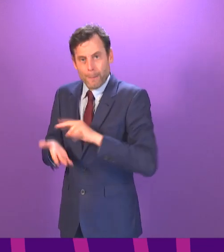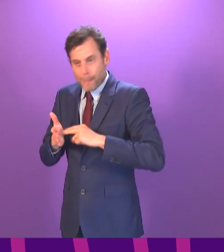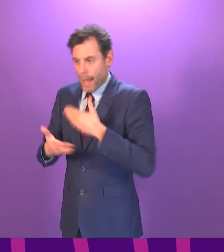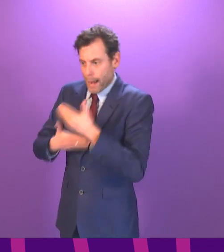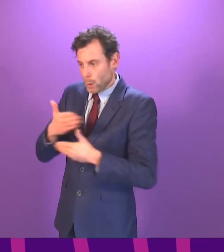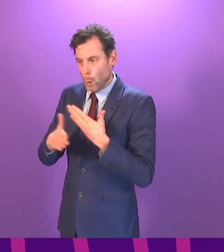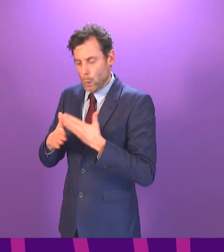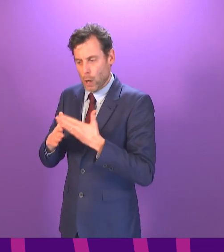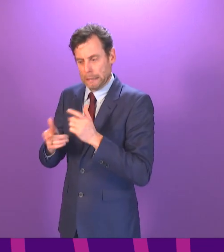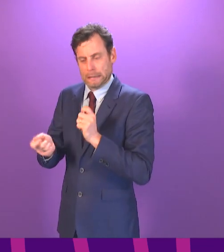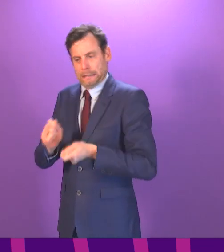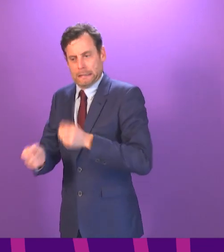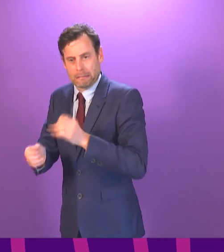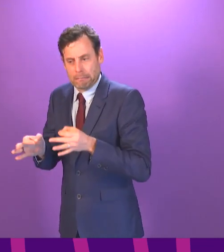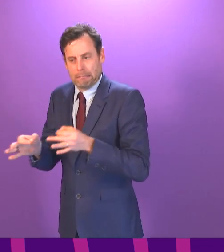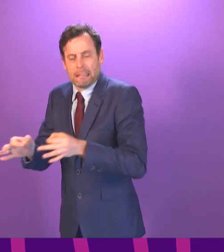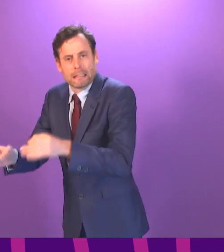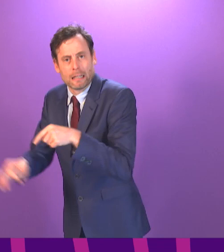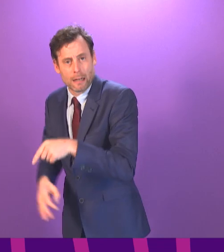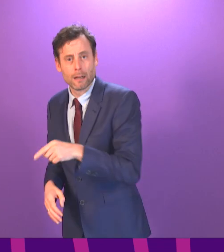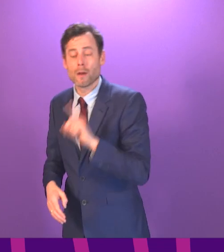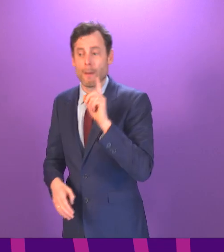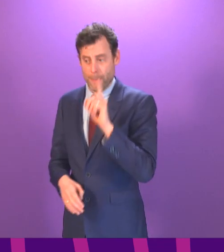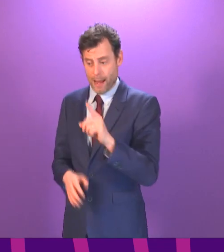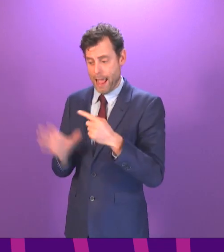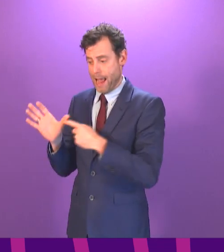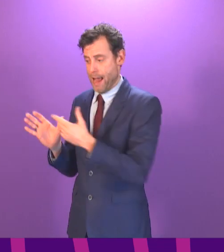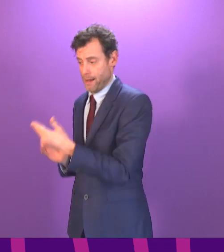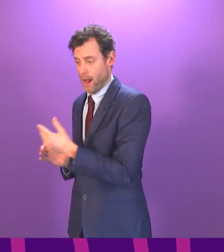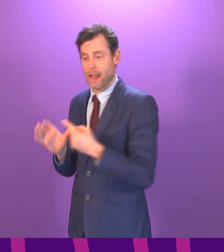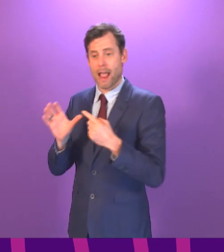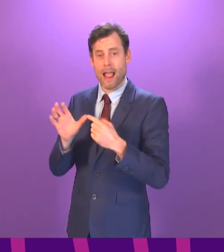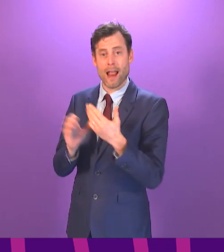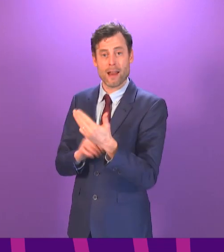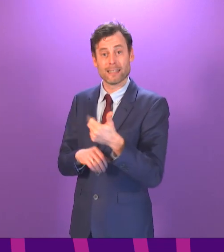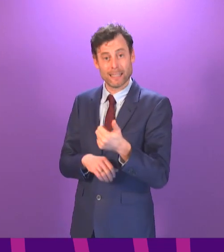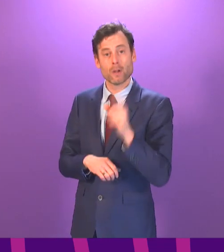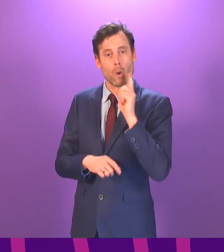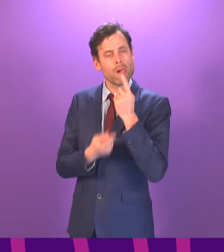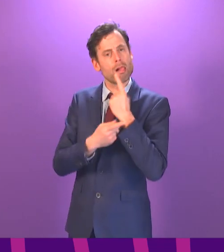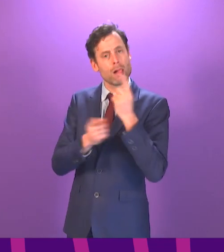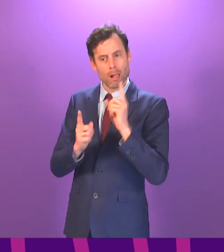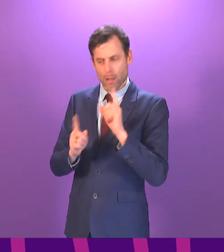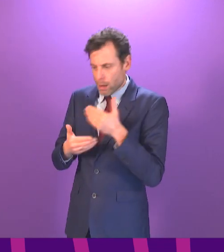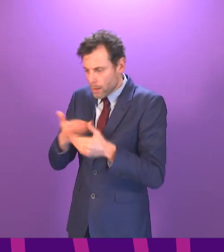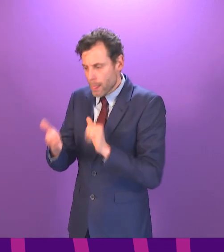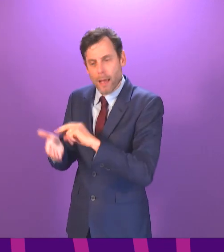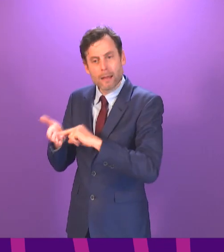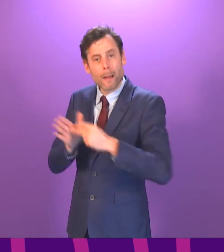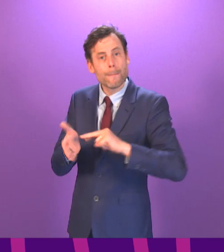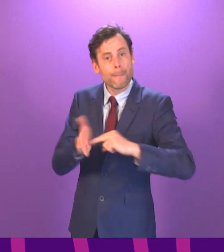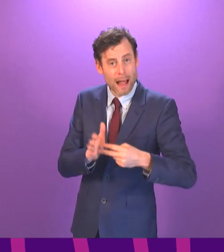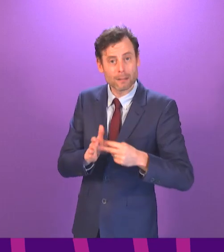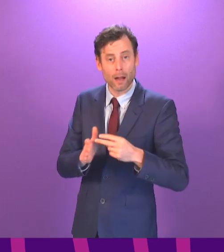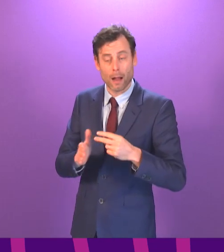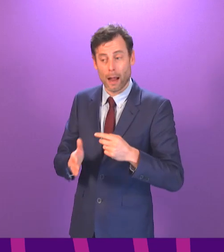significant progress, particularly on the A9 and where the A96 plans are, and will continue to progress these as quickly as possible.